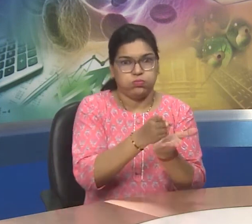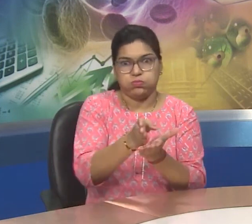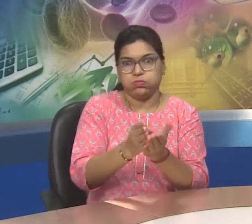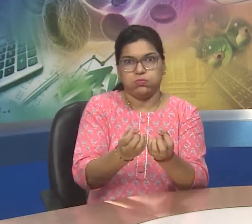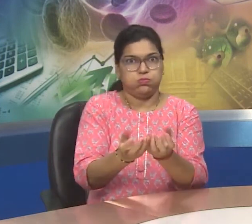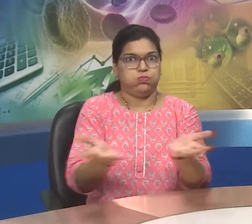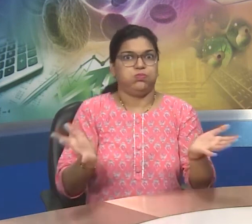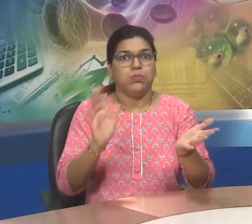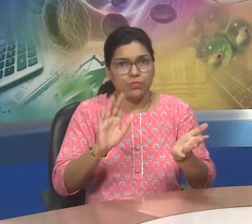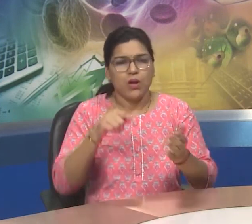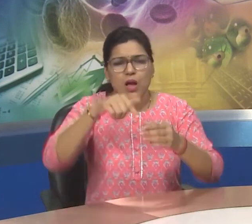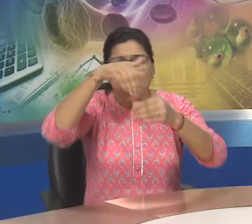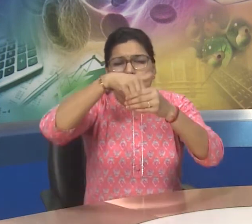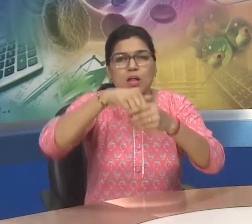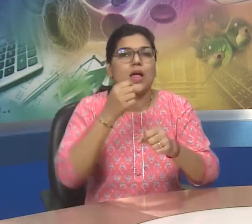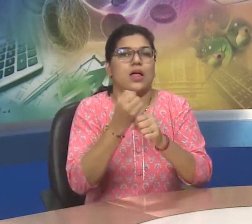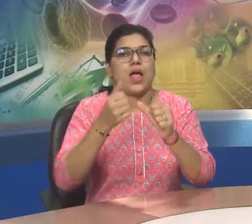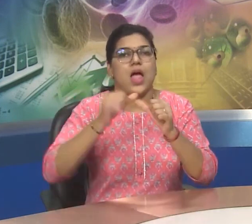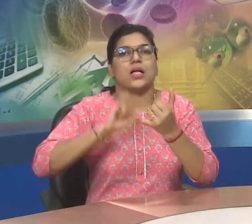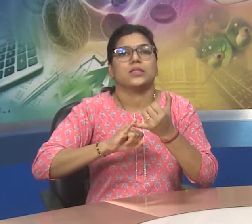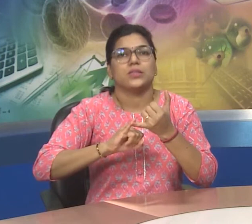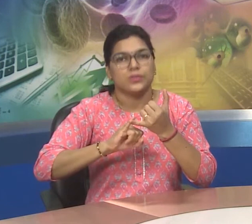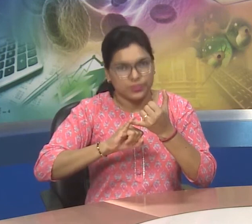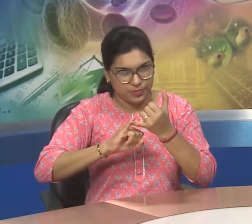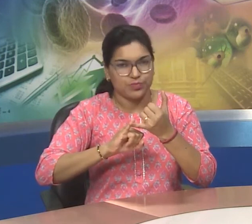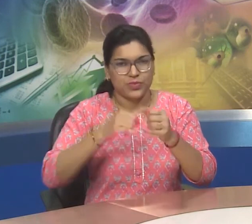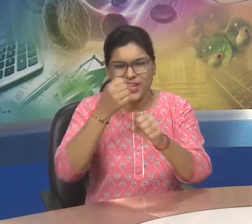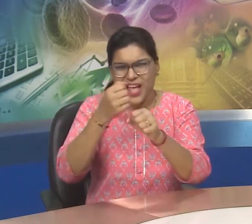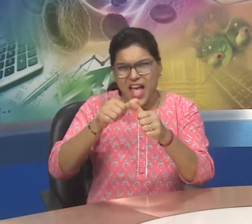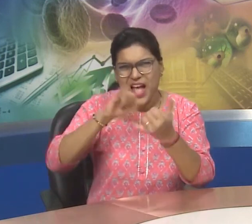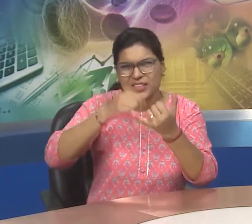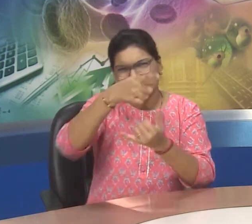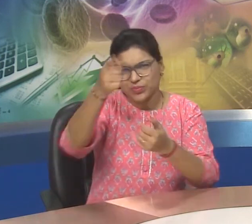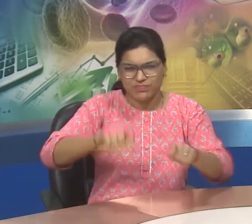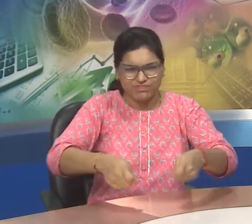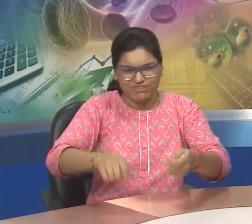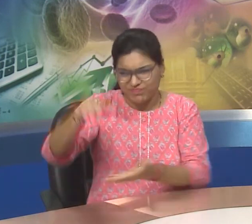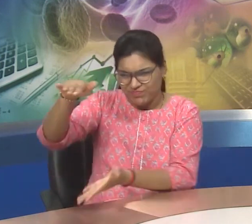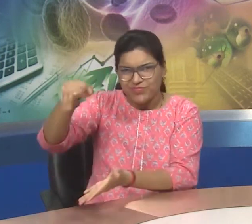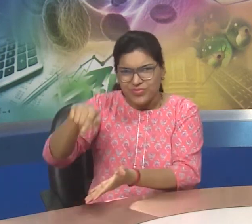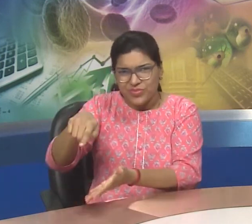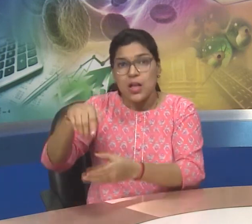N2. N2 is the gas in environment.